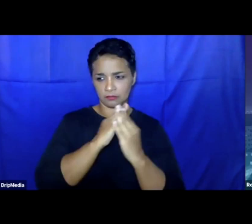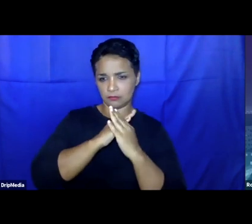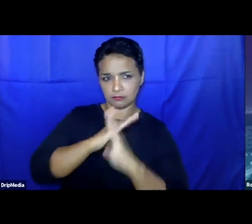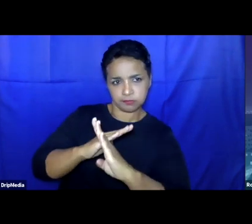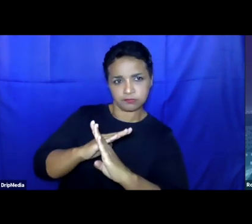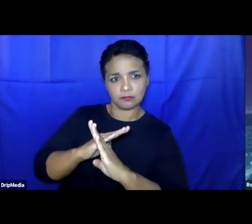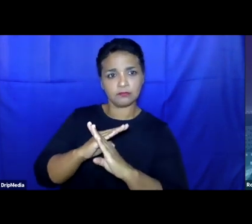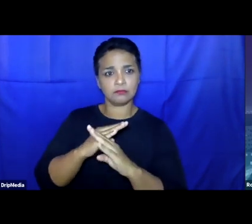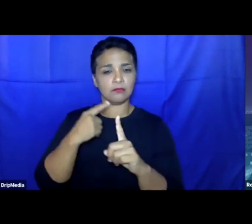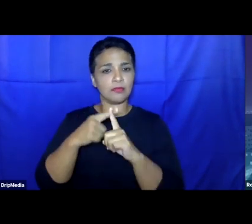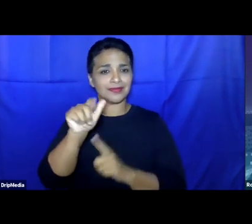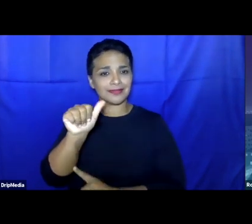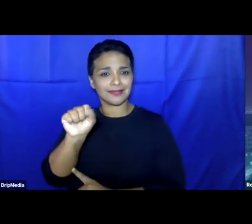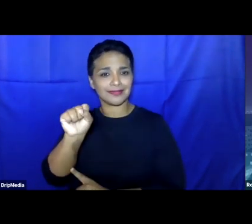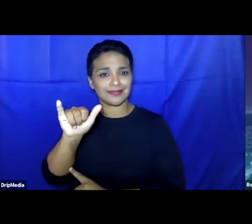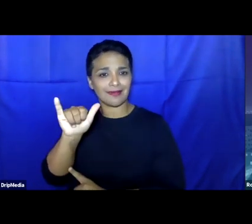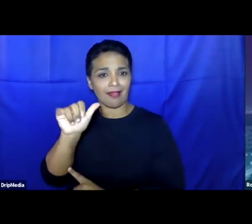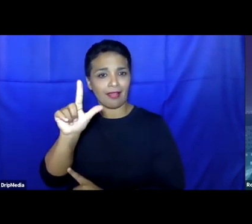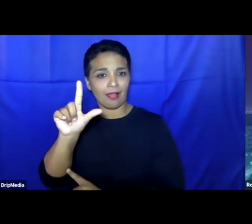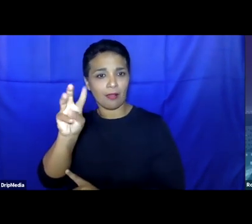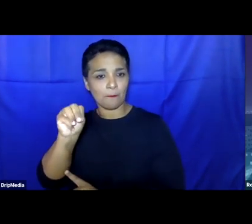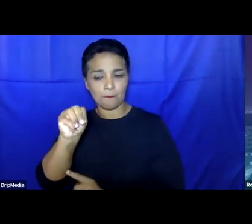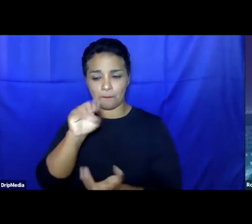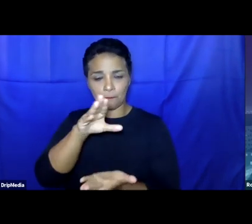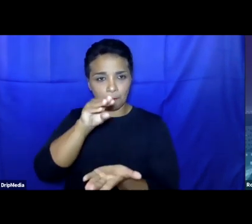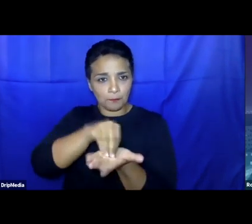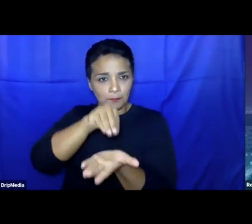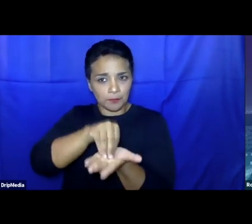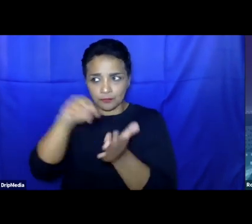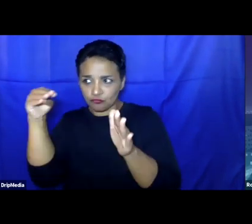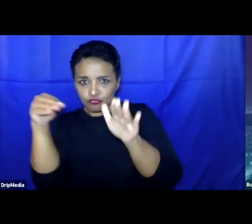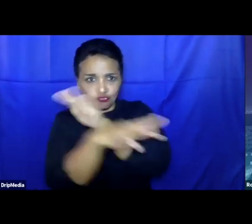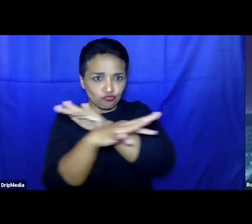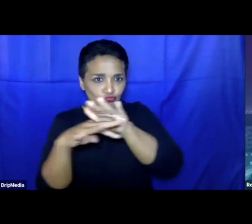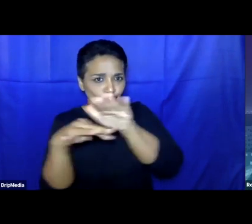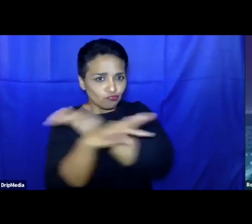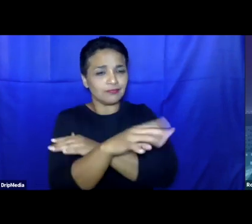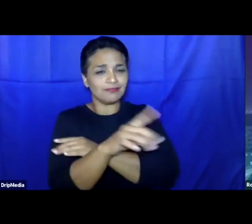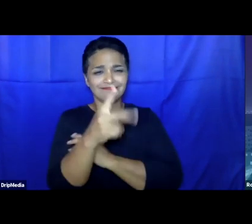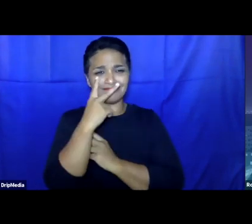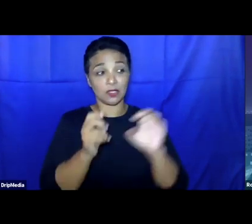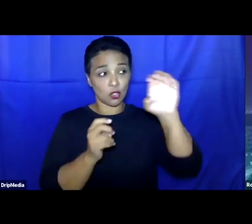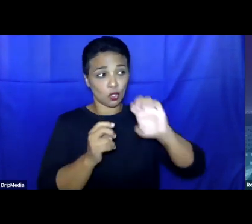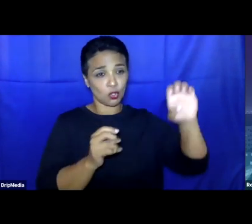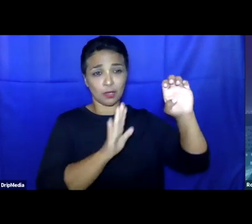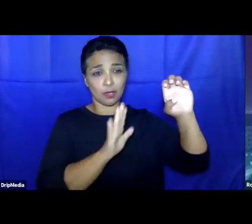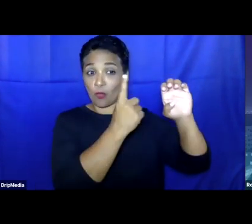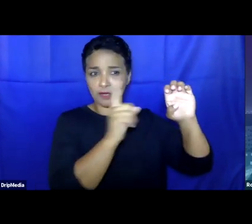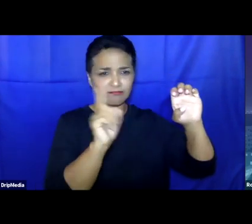replicated. almost like it has a contagion. And it's not just Europe. If you look at Latin America, there have been studies that have shown how when